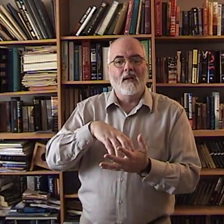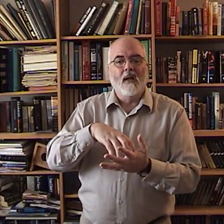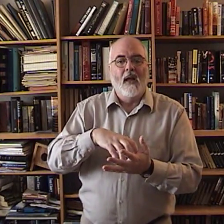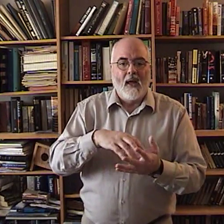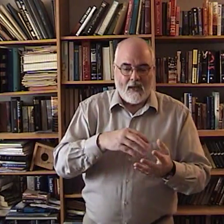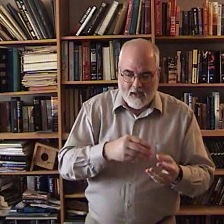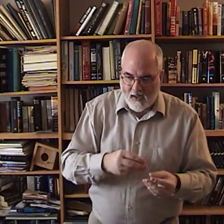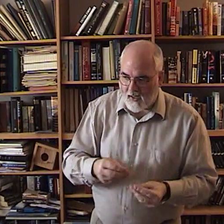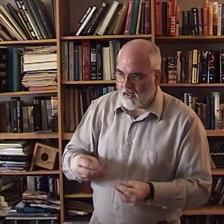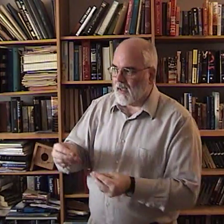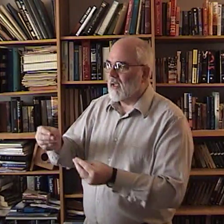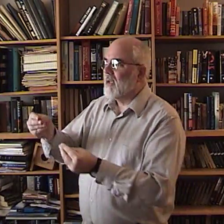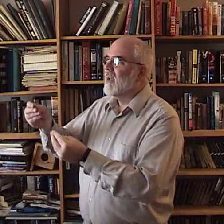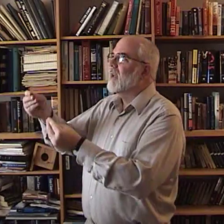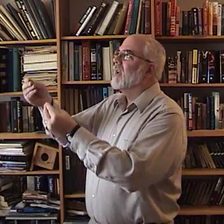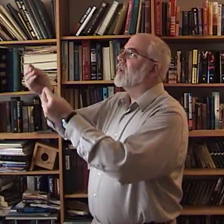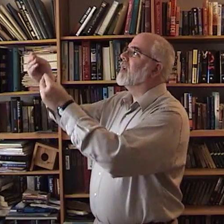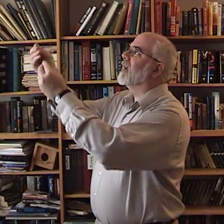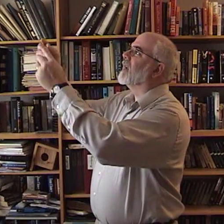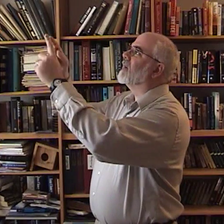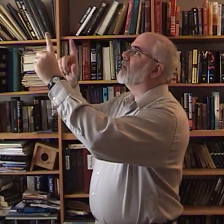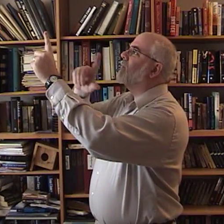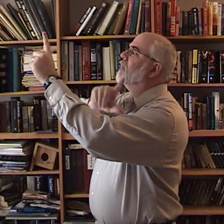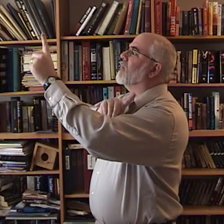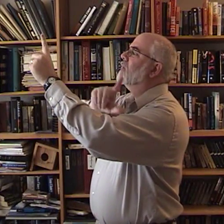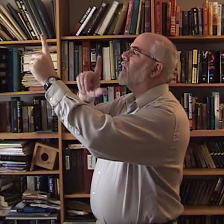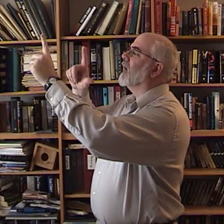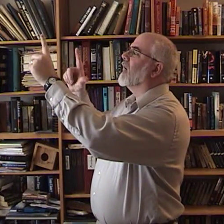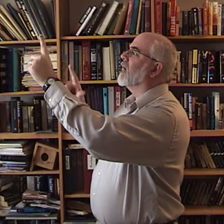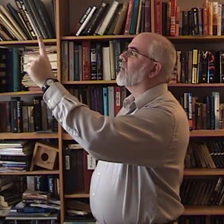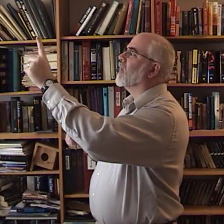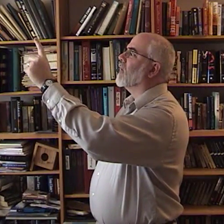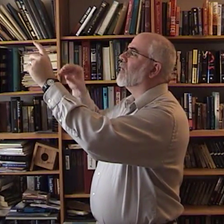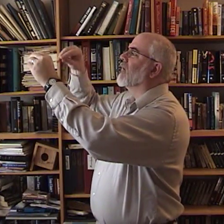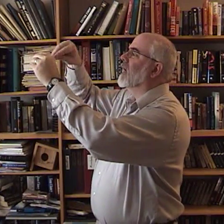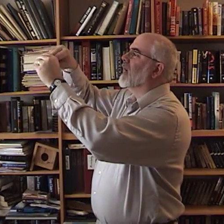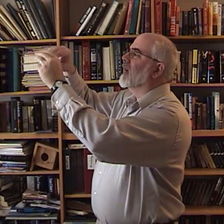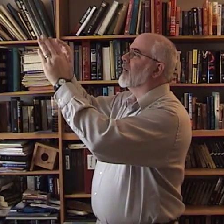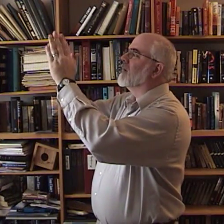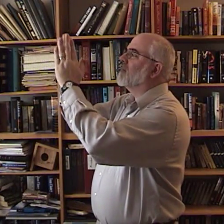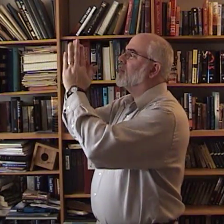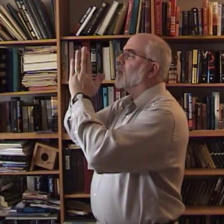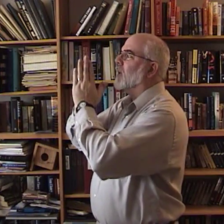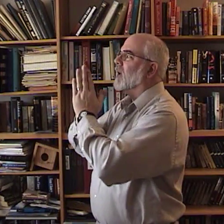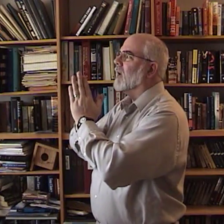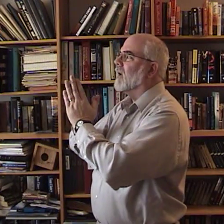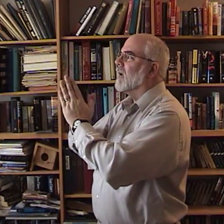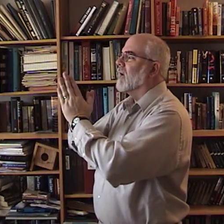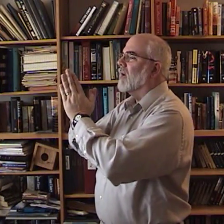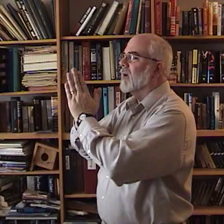Take it to the Lord in prayer. Take